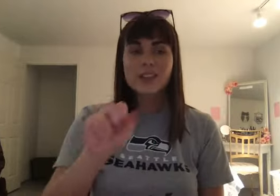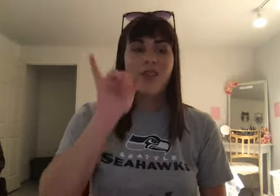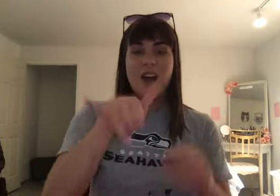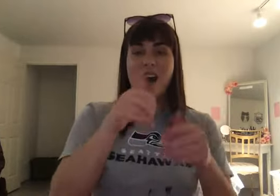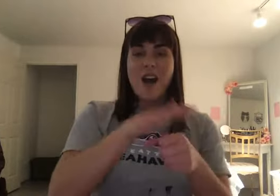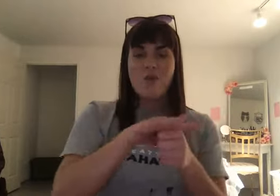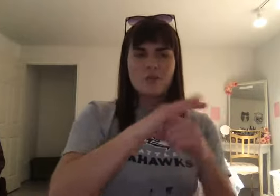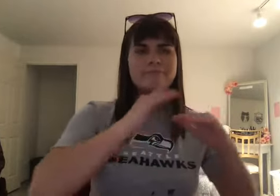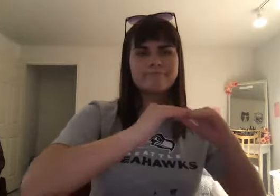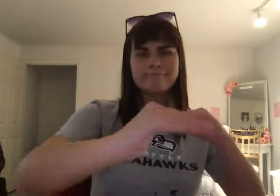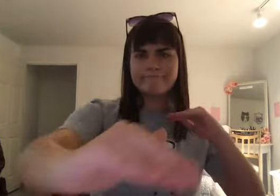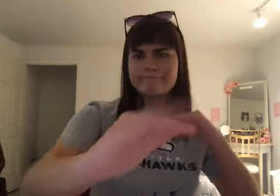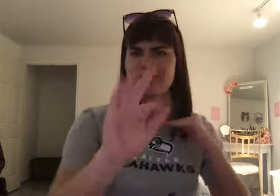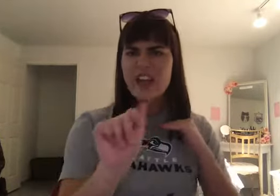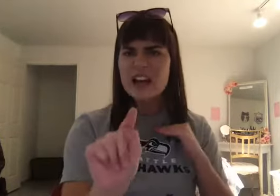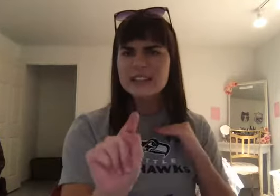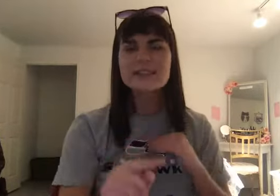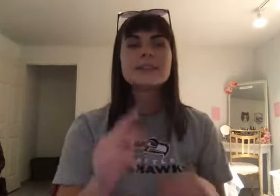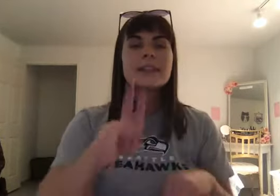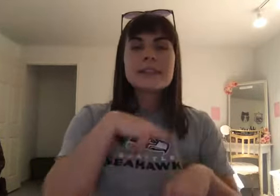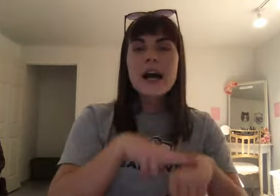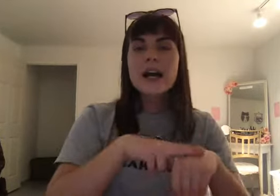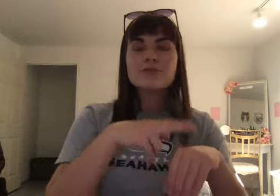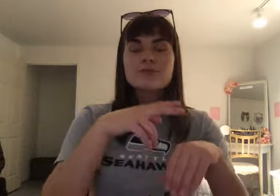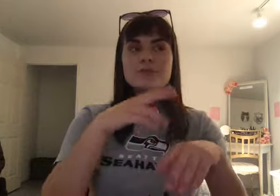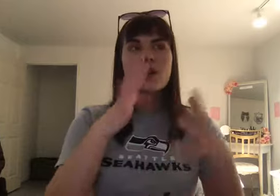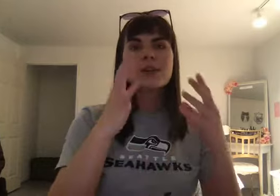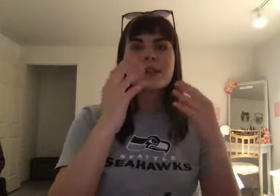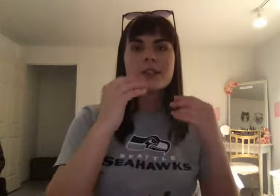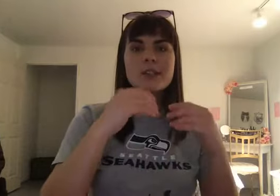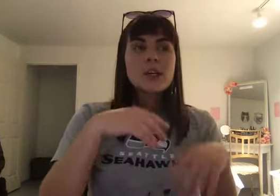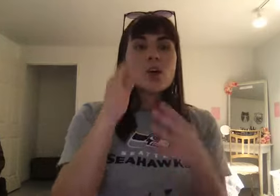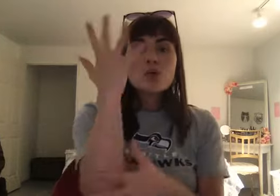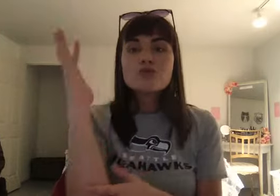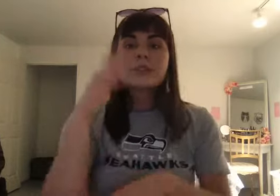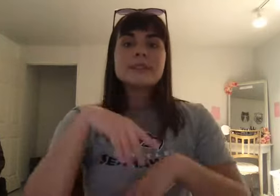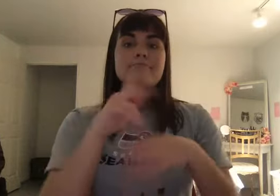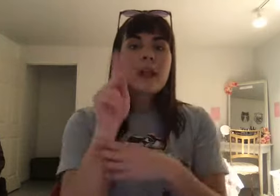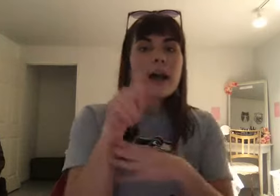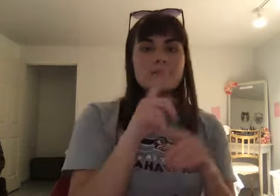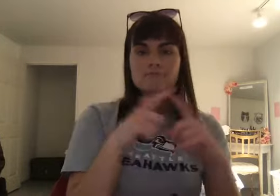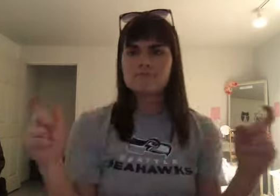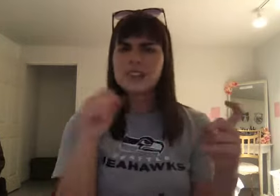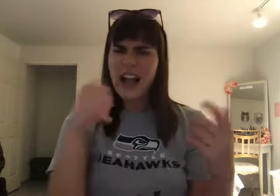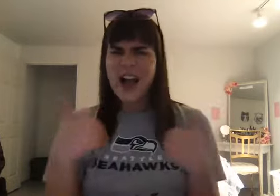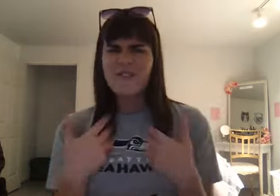And it doesn't have natural resources in the way of building materials. And we're going to find out what the people of Mesopotamia did